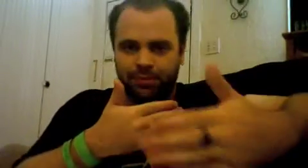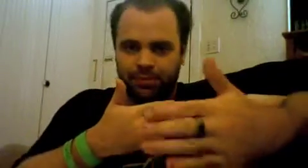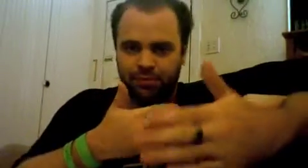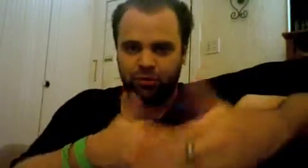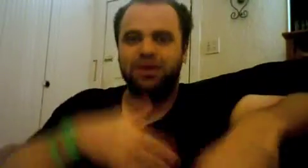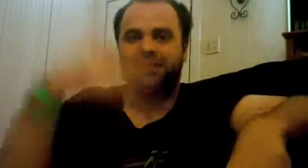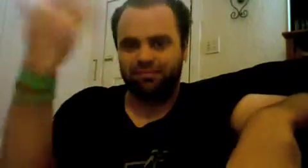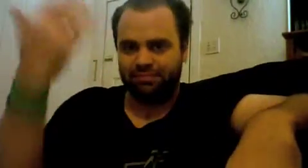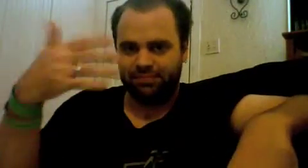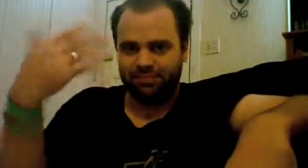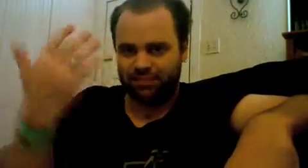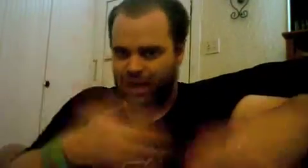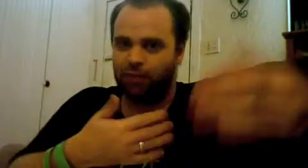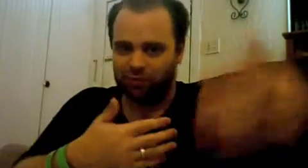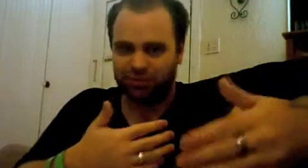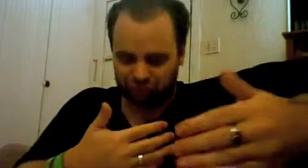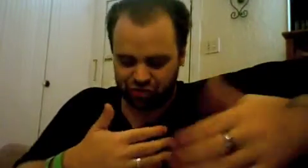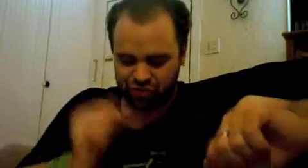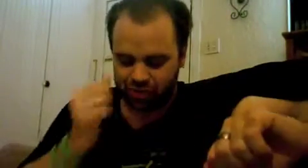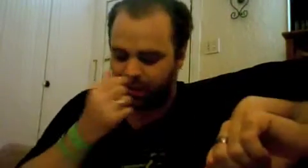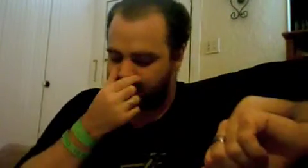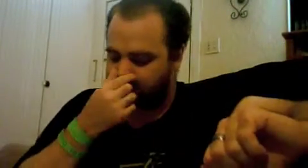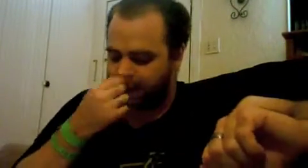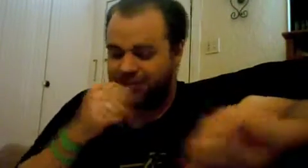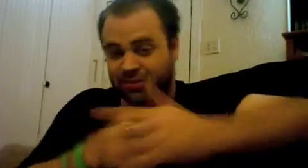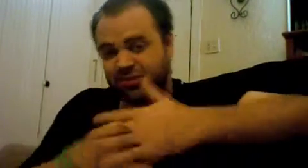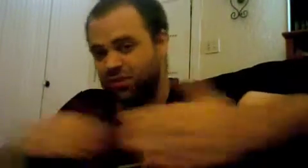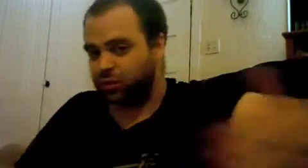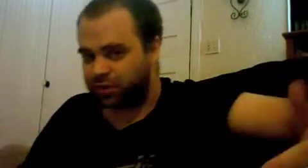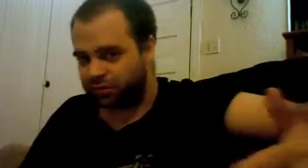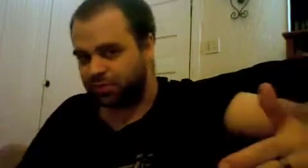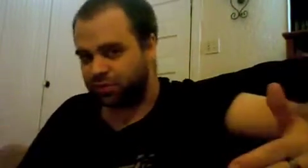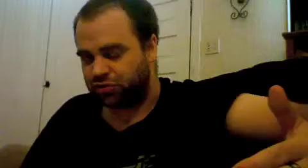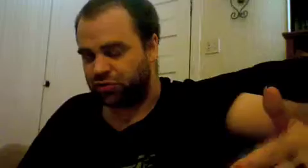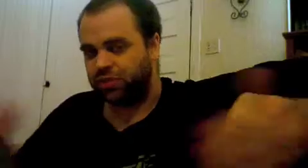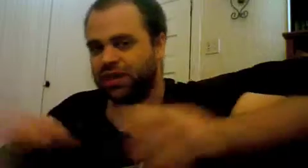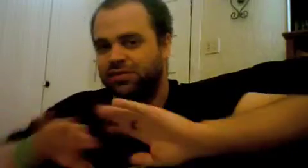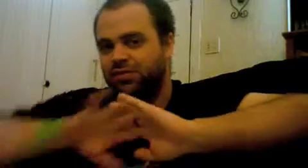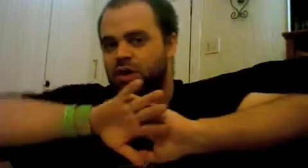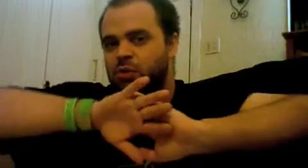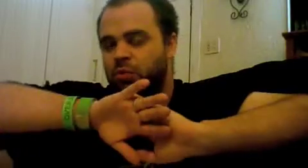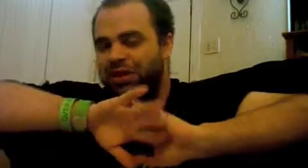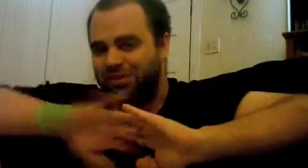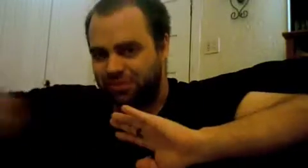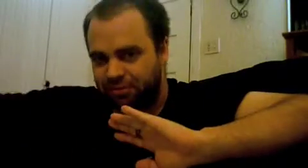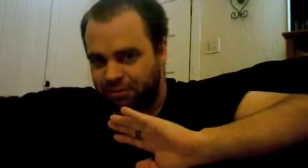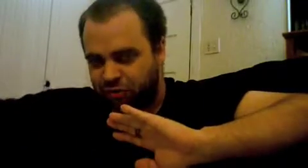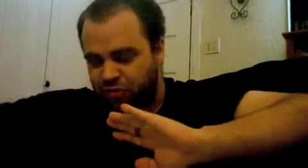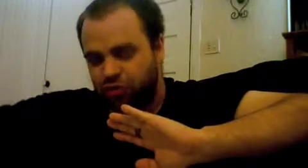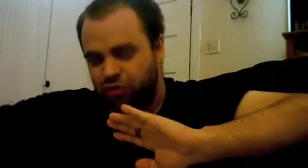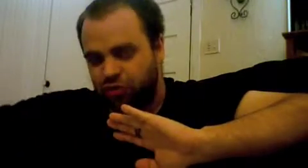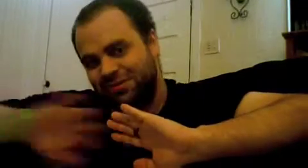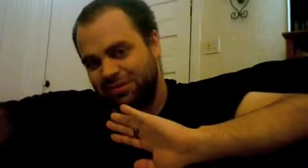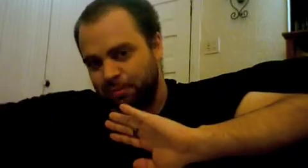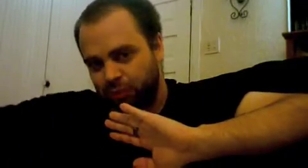between the cobbler and the shoe is excluded from the true that is when we conceive of the true as simple